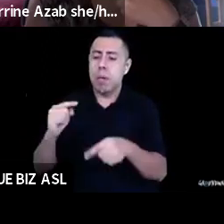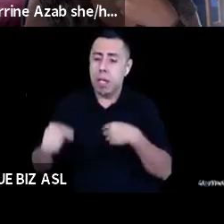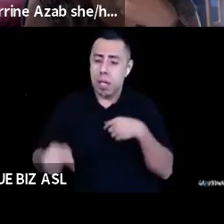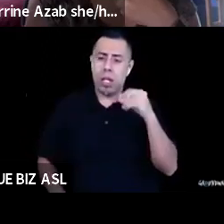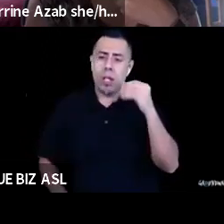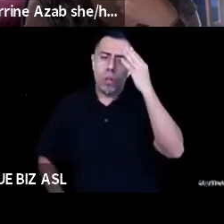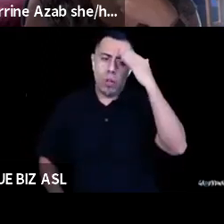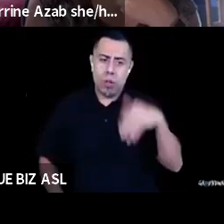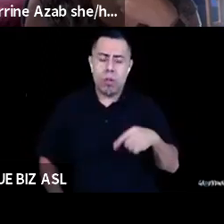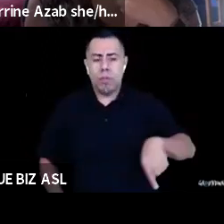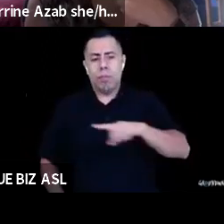think that there's, um,